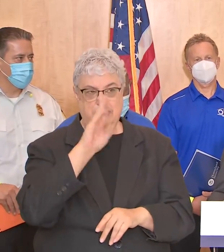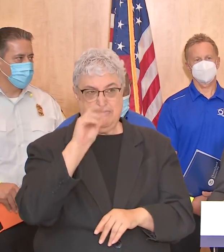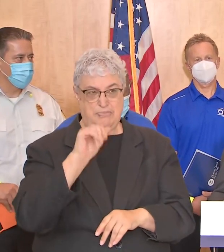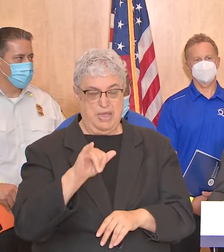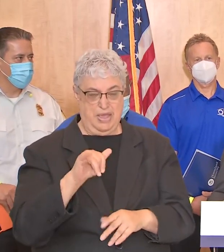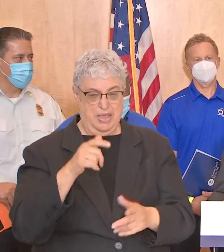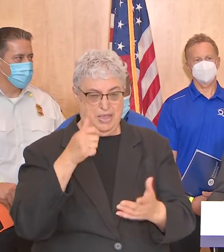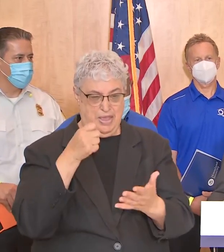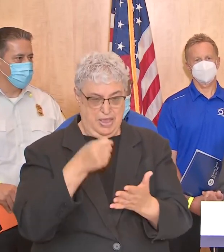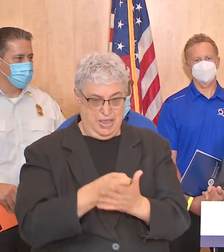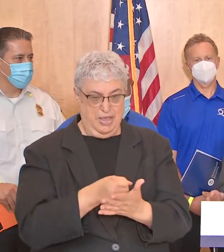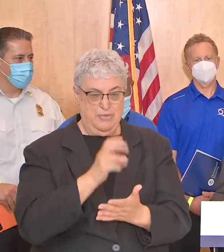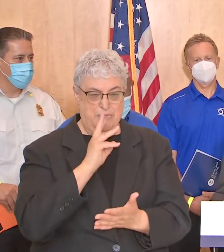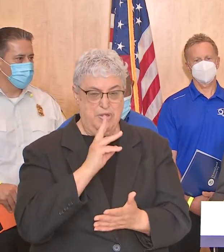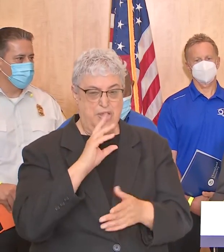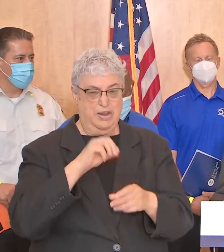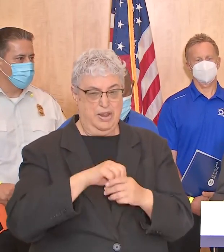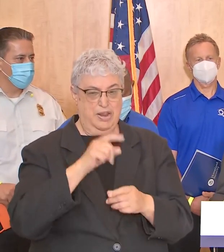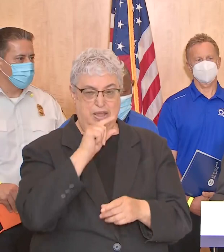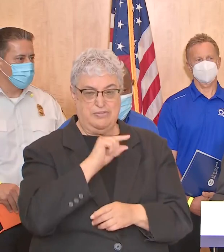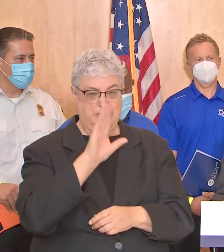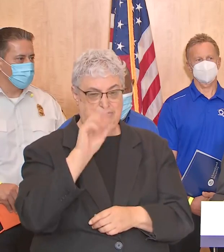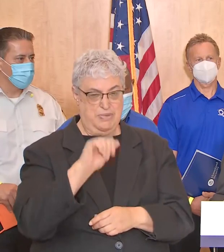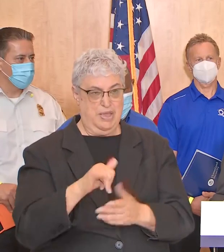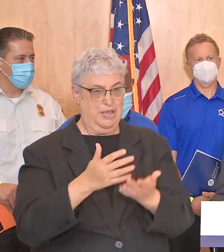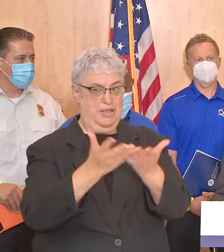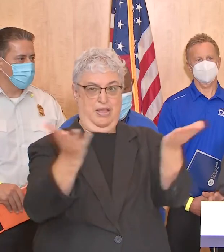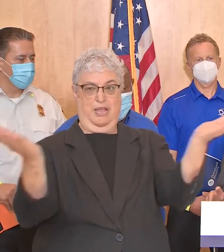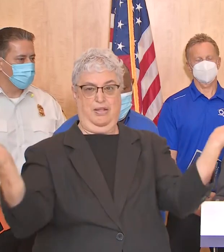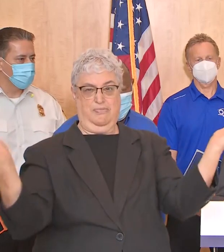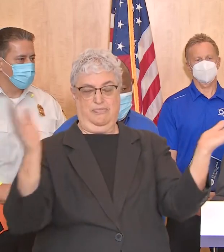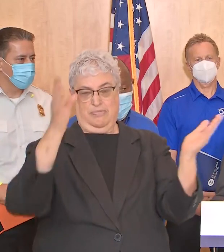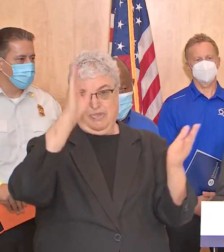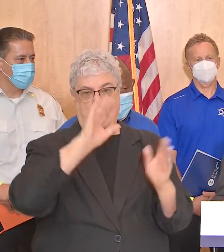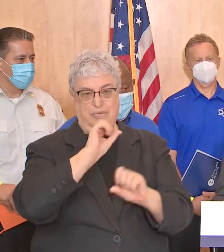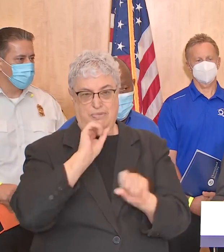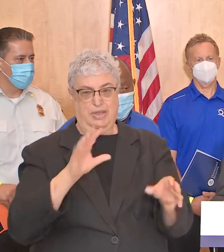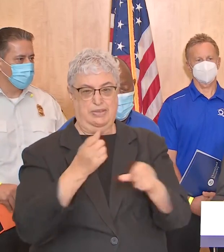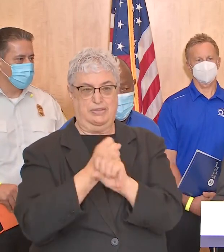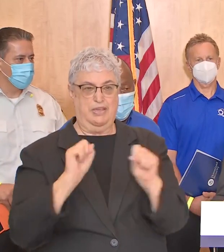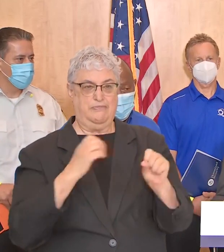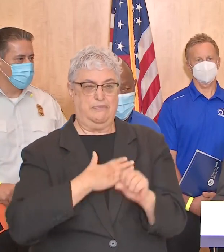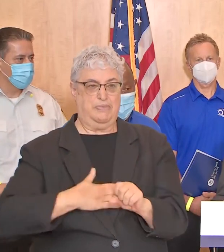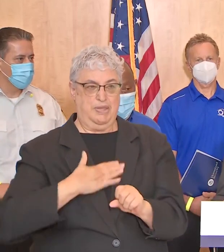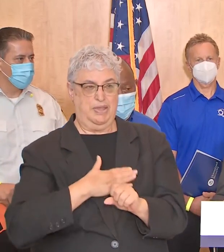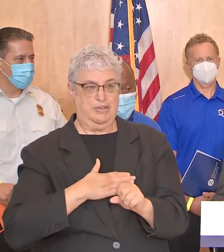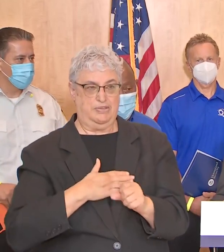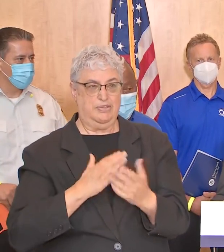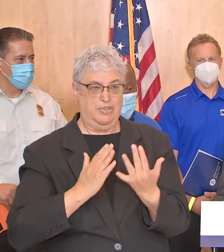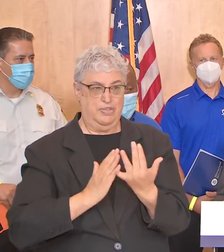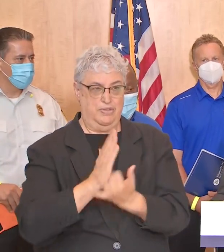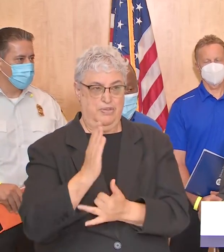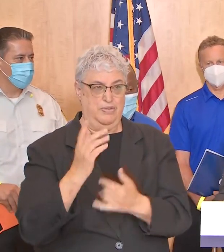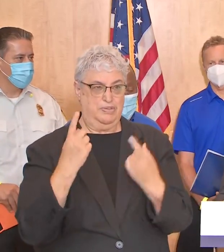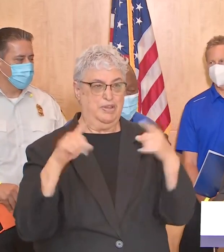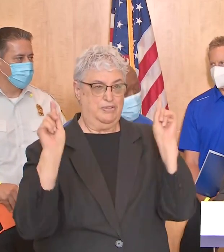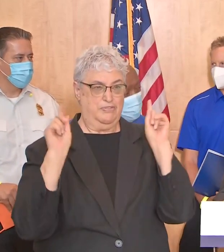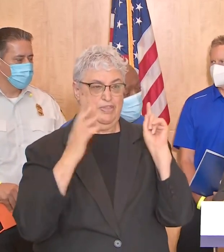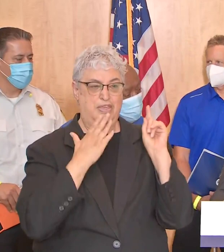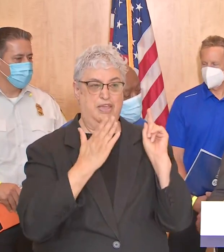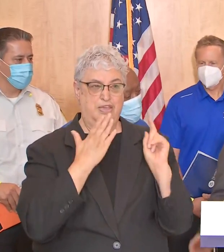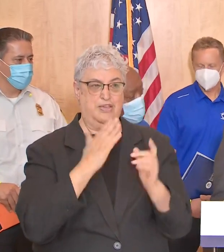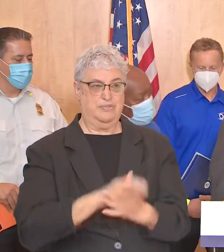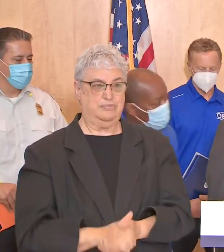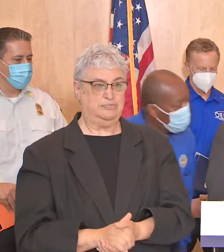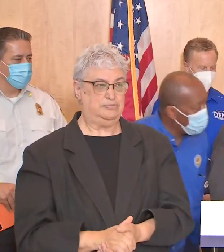very dangerous situation so for everybody out there god bless be safe and let's make sure we get this thing through this thing together so thank